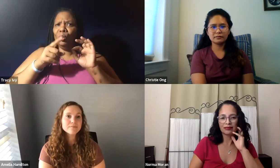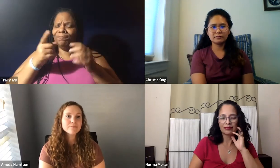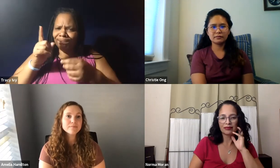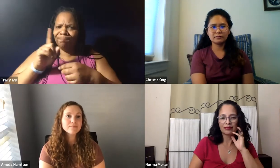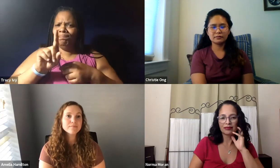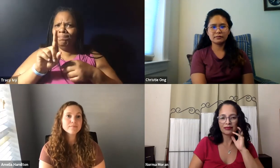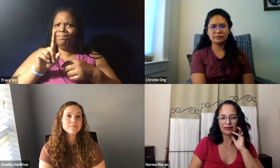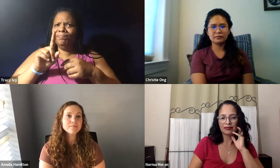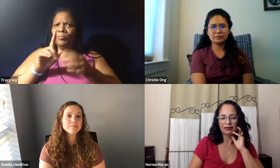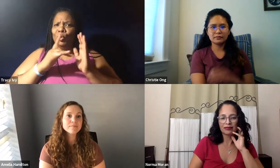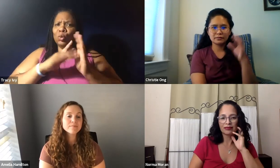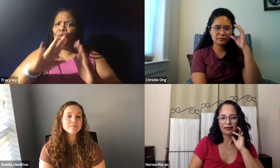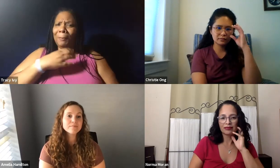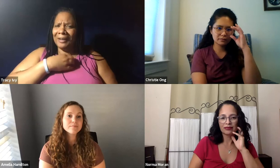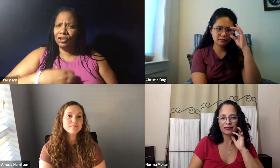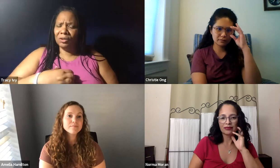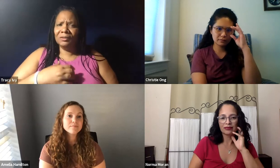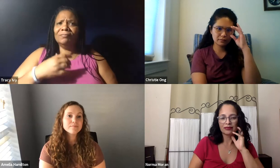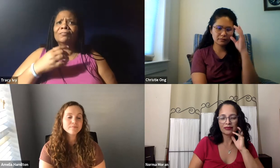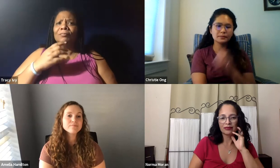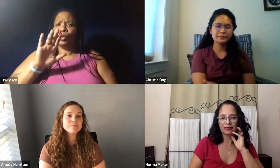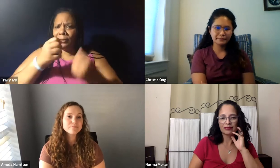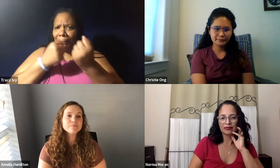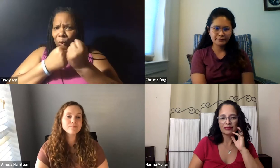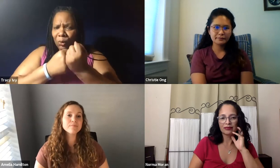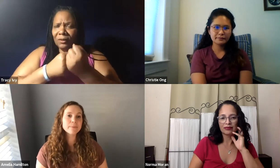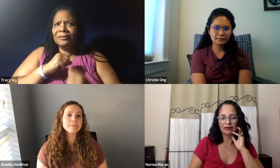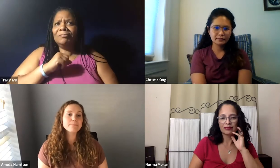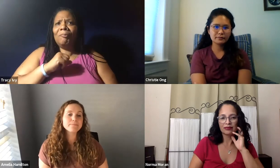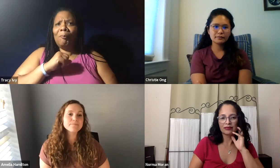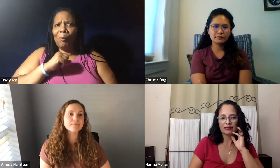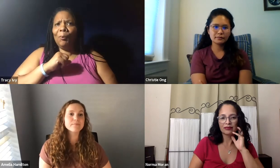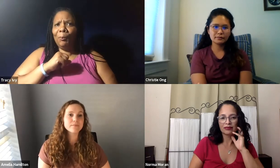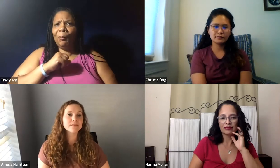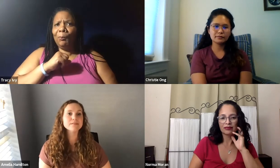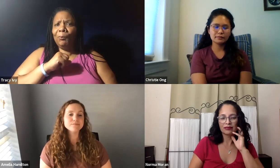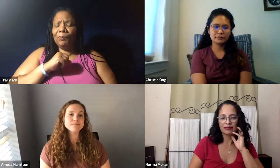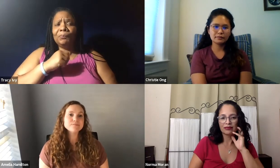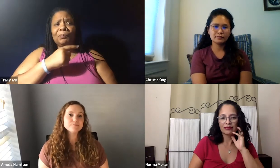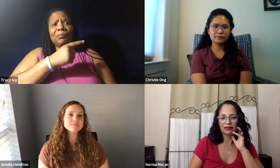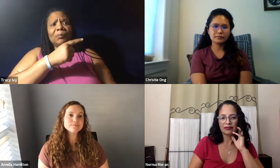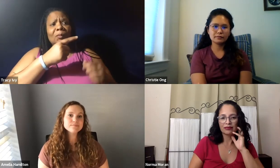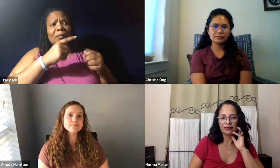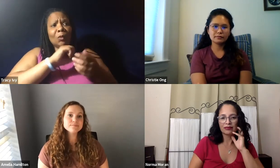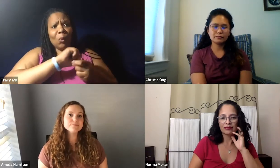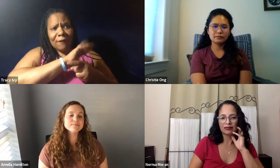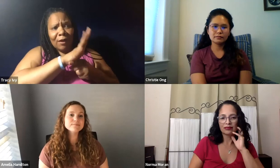And it's important that you show your passions, you support what you can,